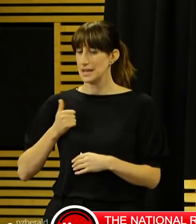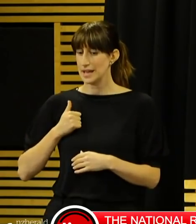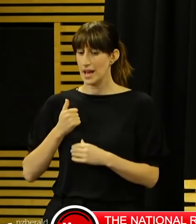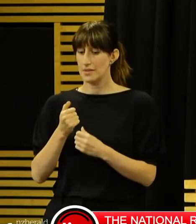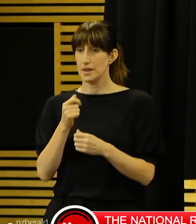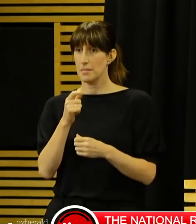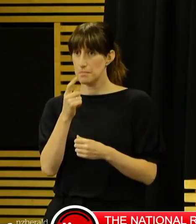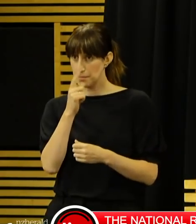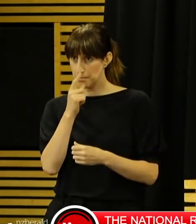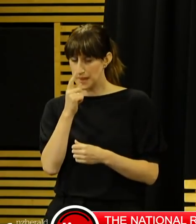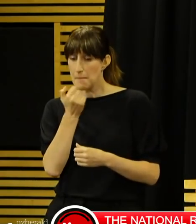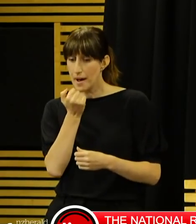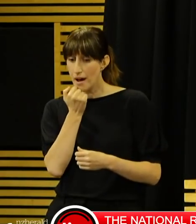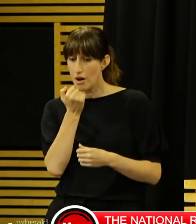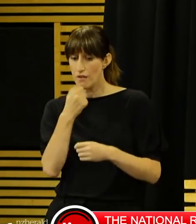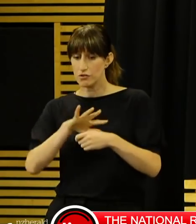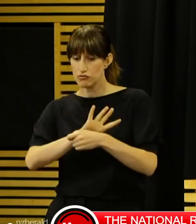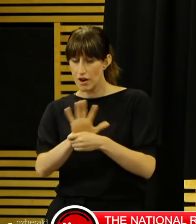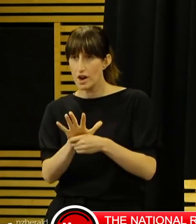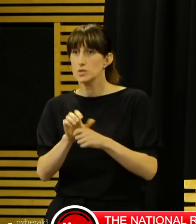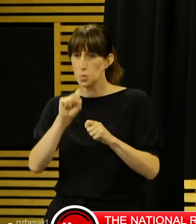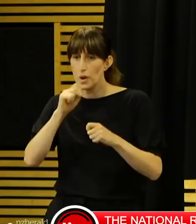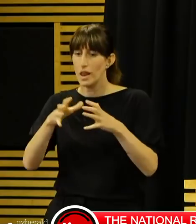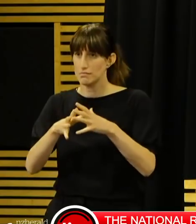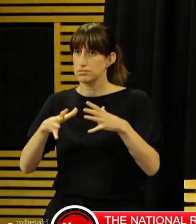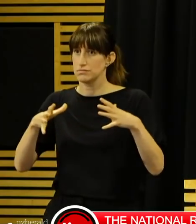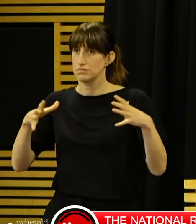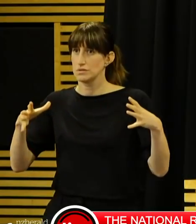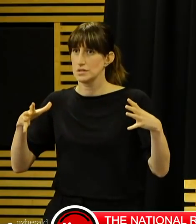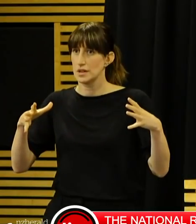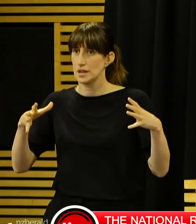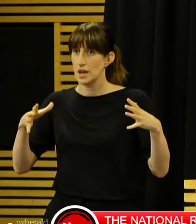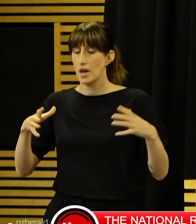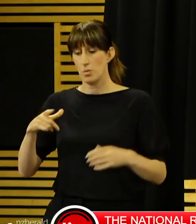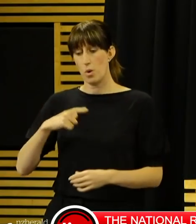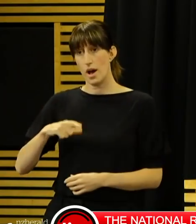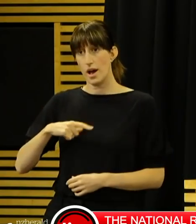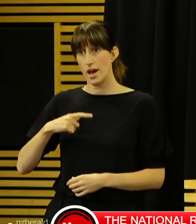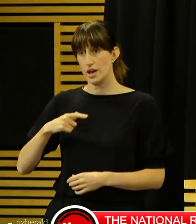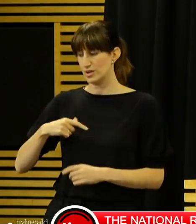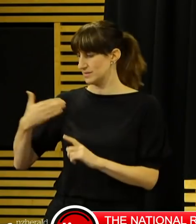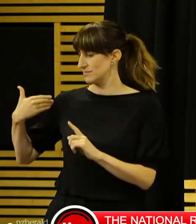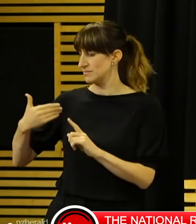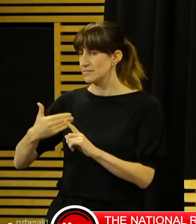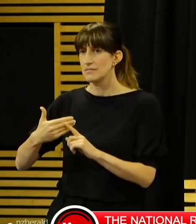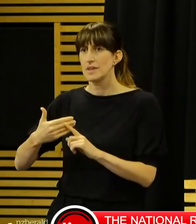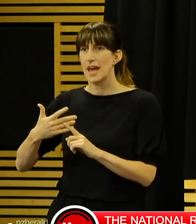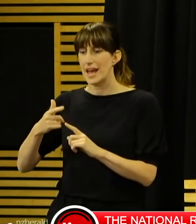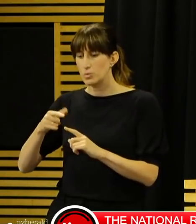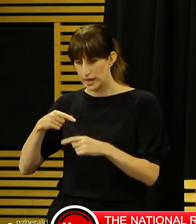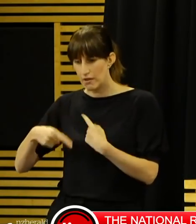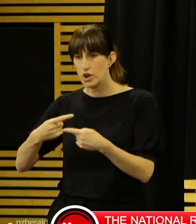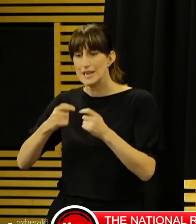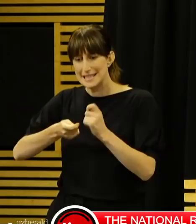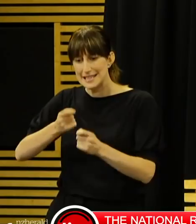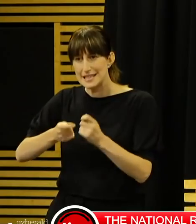10 days. That is because the infections we are finding today and over the coming week to 10 days are people who